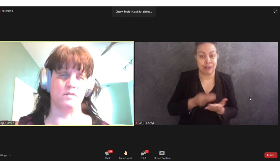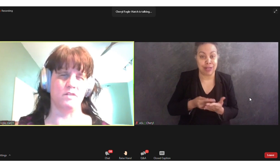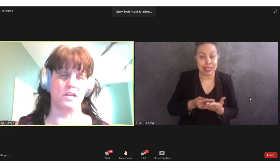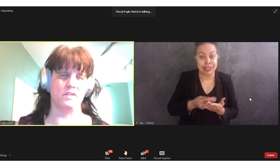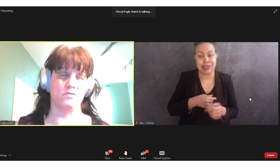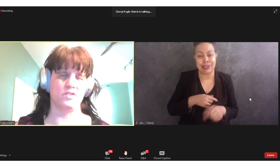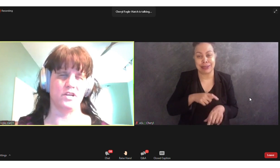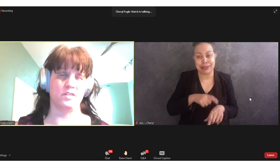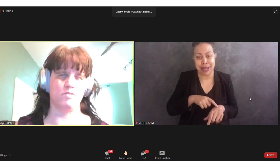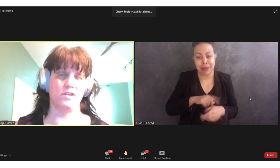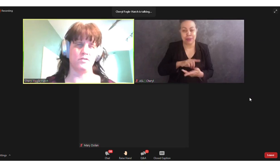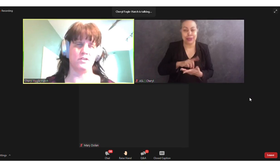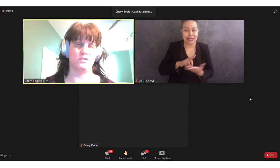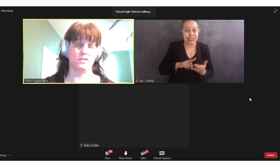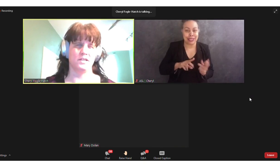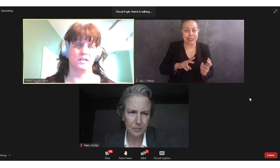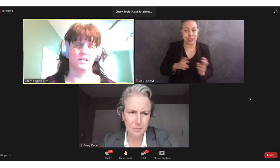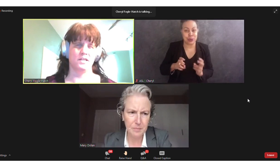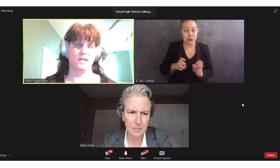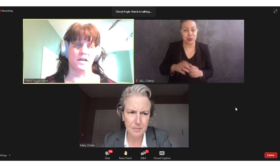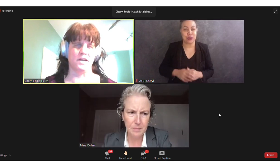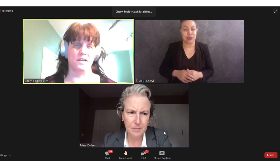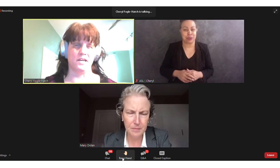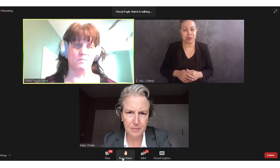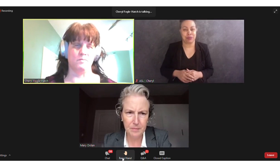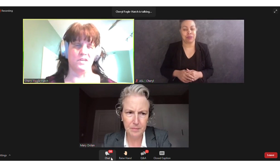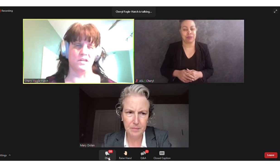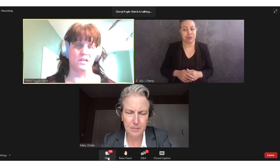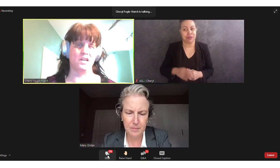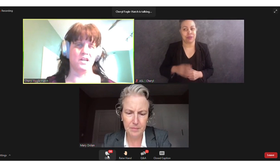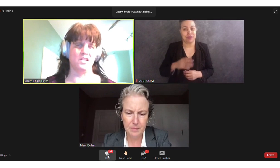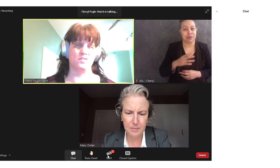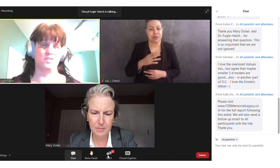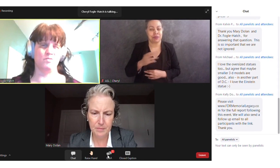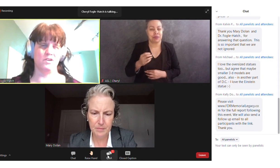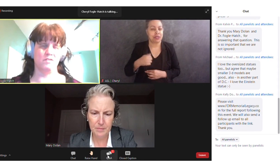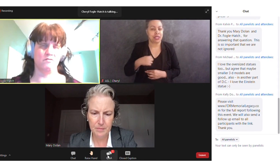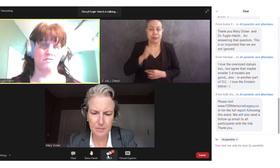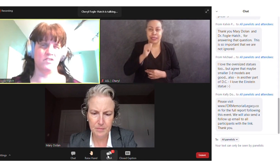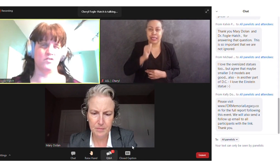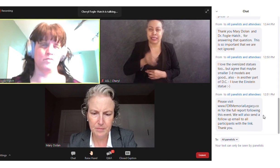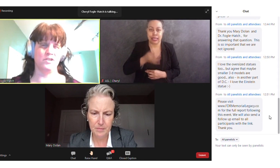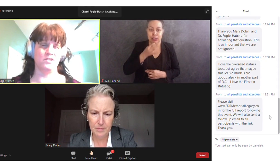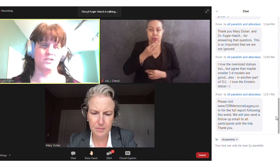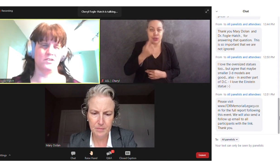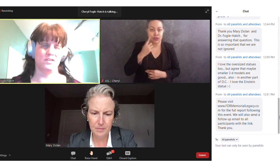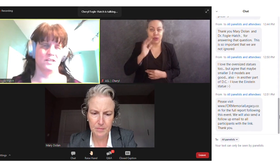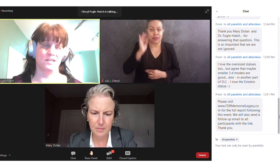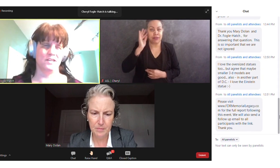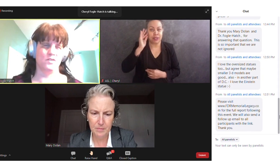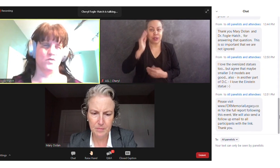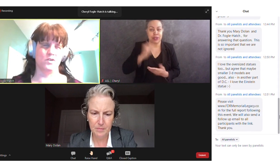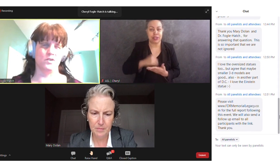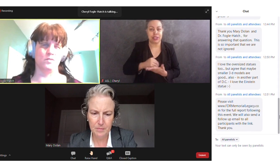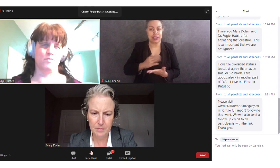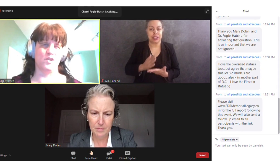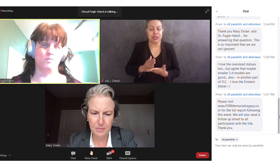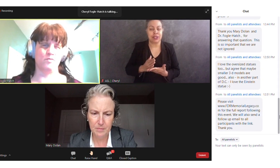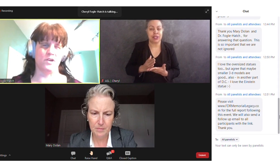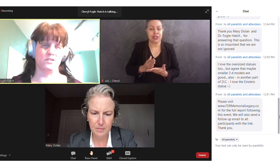any of those kinds of priorities. I am not an expert on federal budgets or park processes